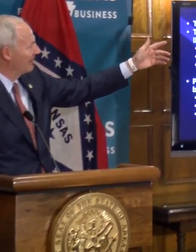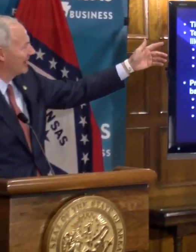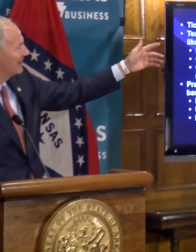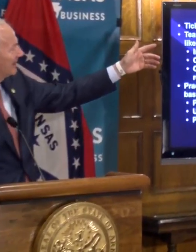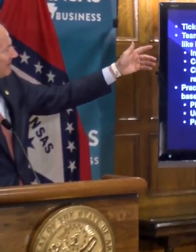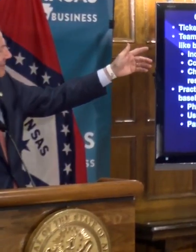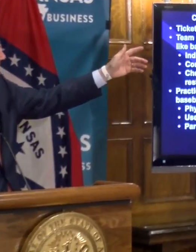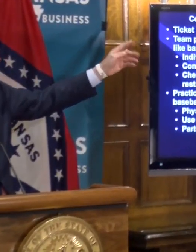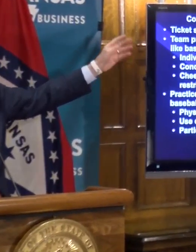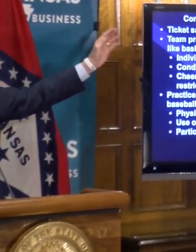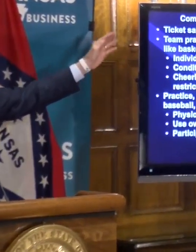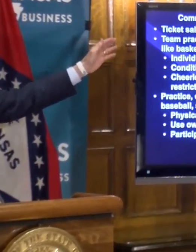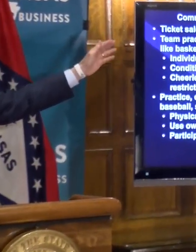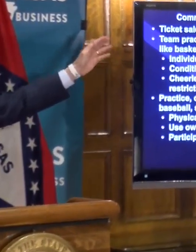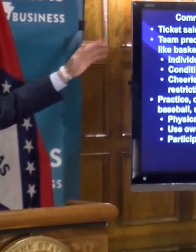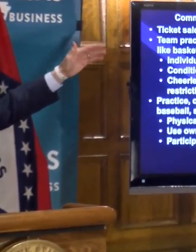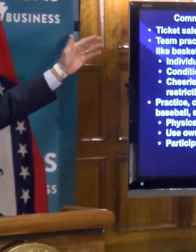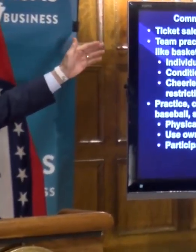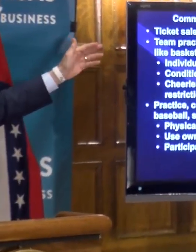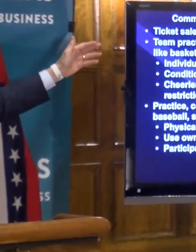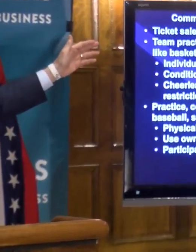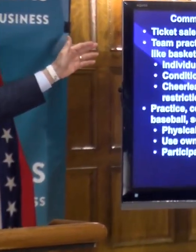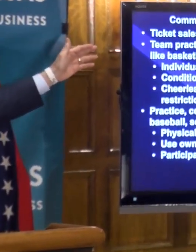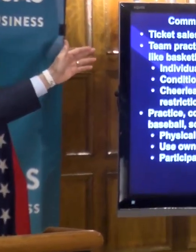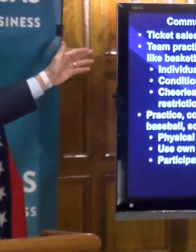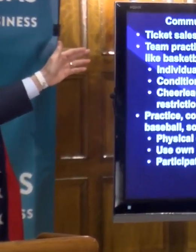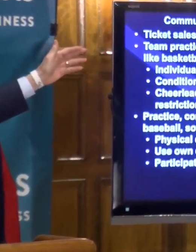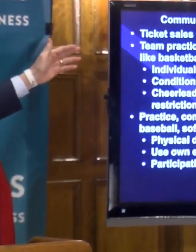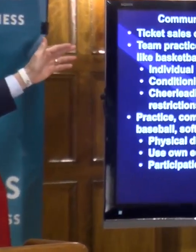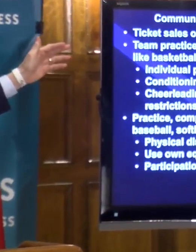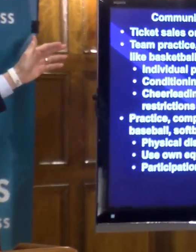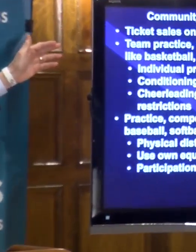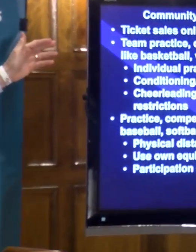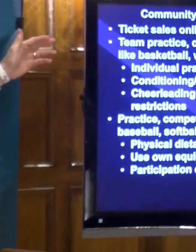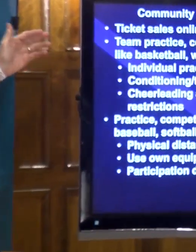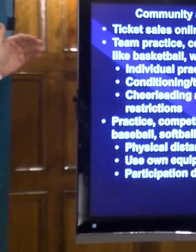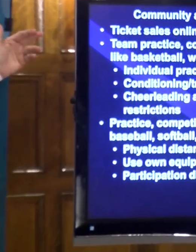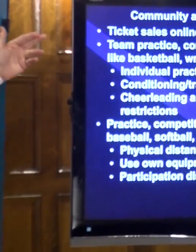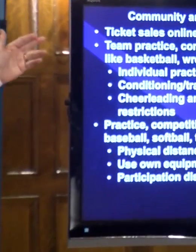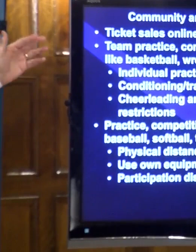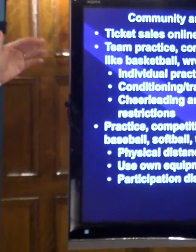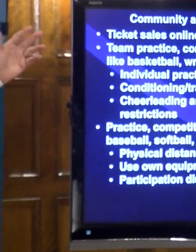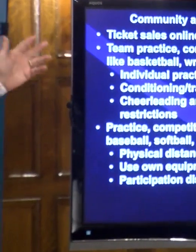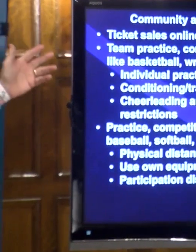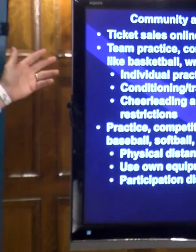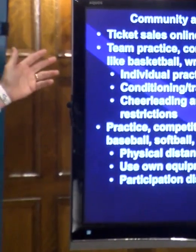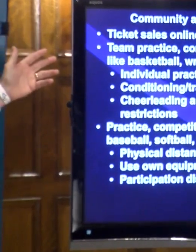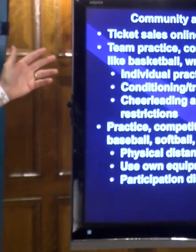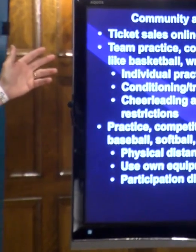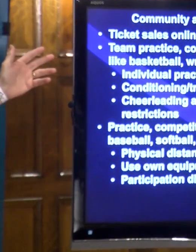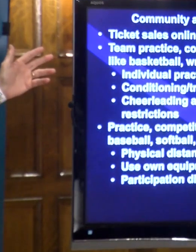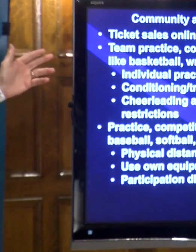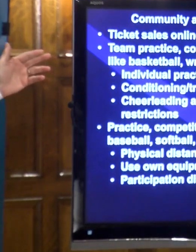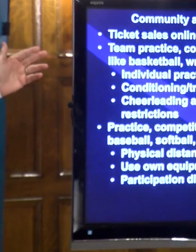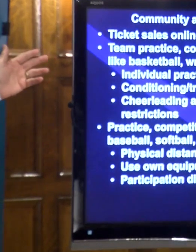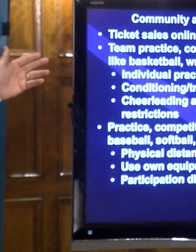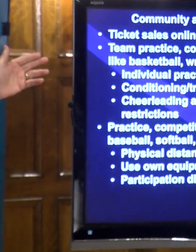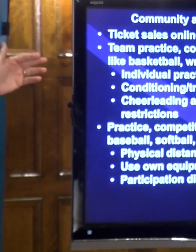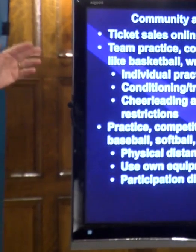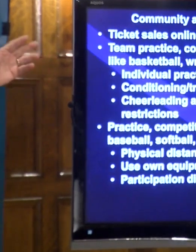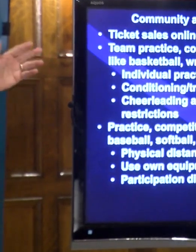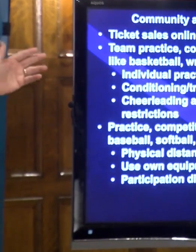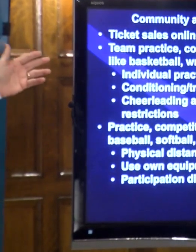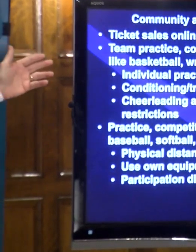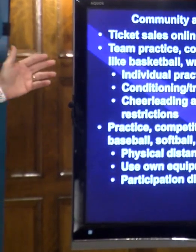and this is effective June 1. So note that effective June 1. Ticket sales, if we're, if our ticket sales, the